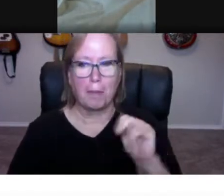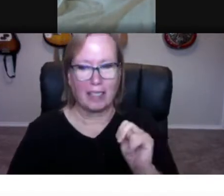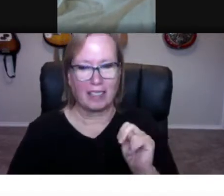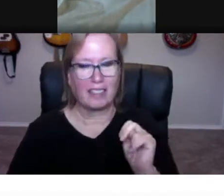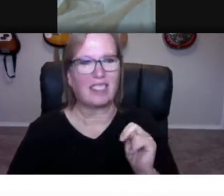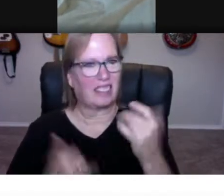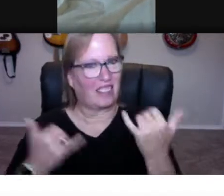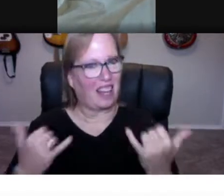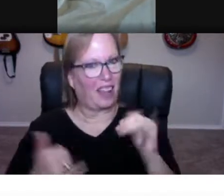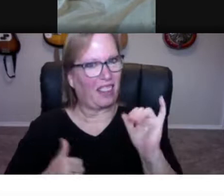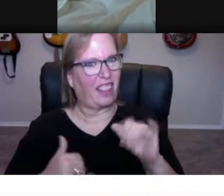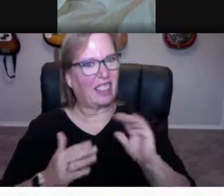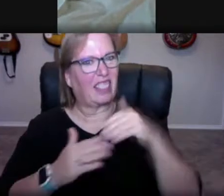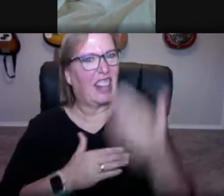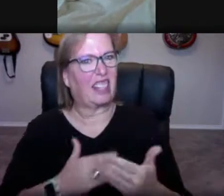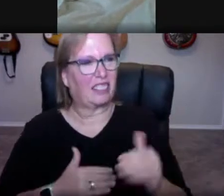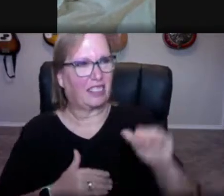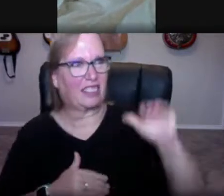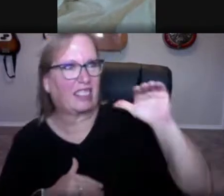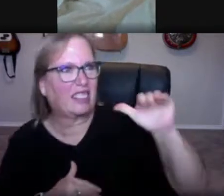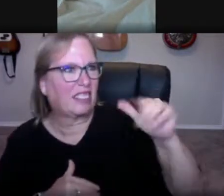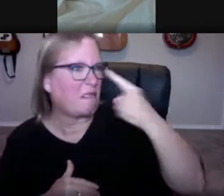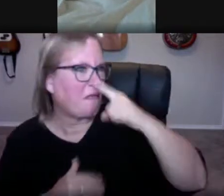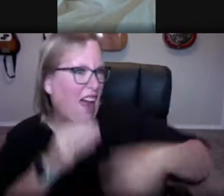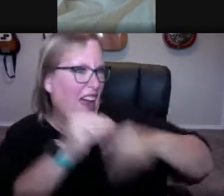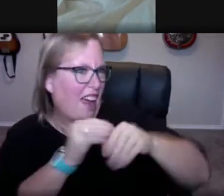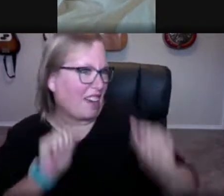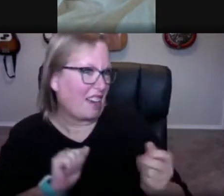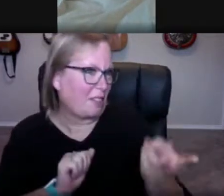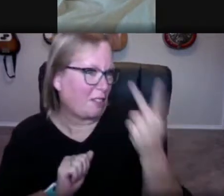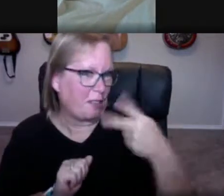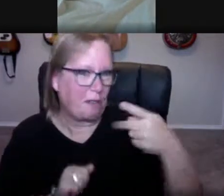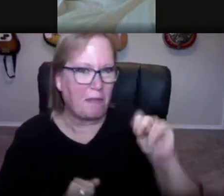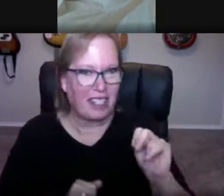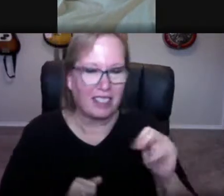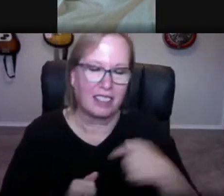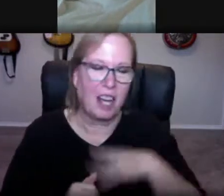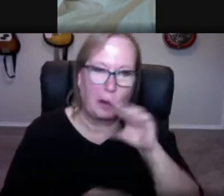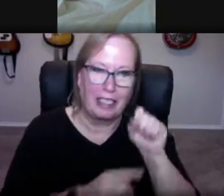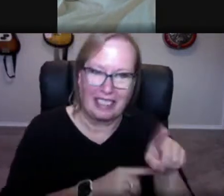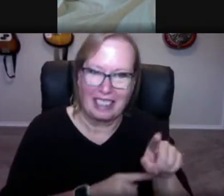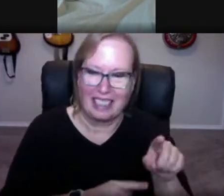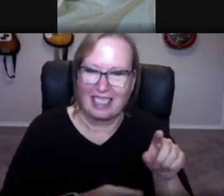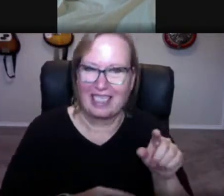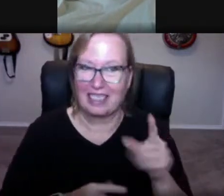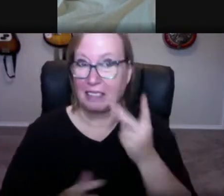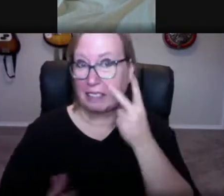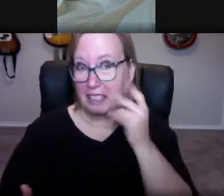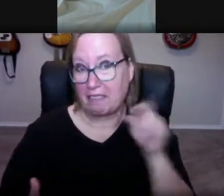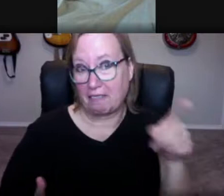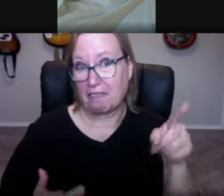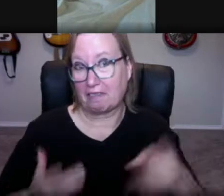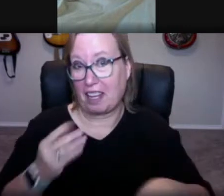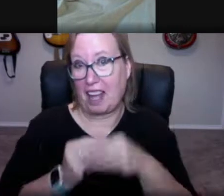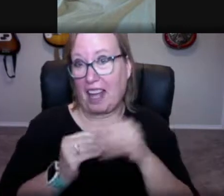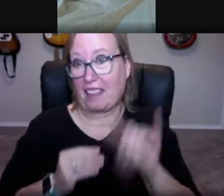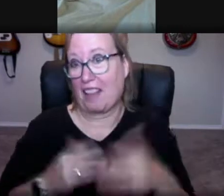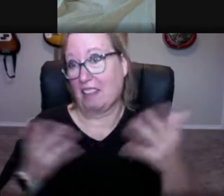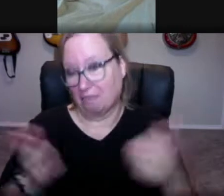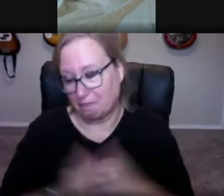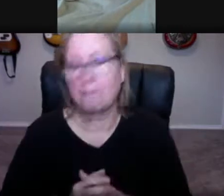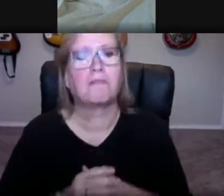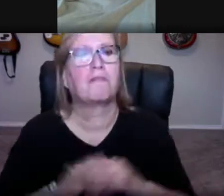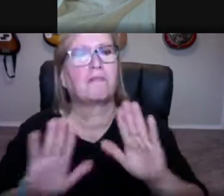Nope, we're still limited to one pin. I guess that will be the next thing that we can ask them to add, if we can pin two people.